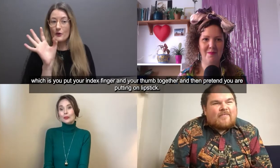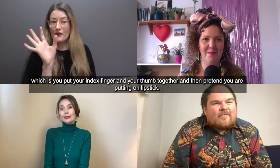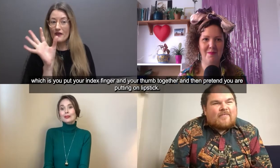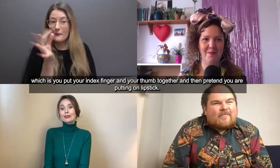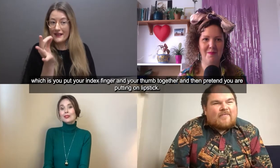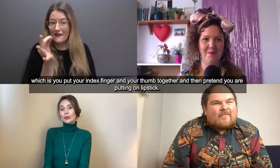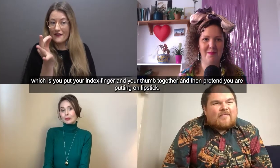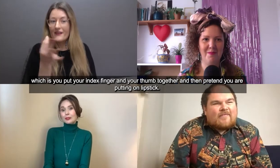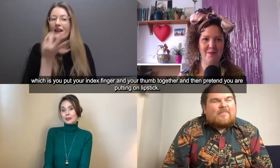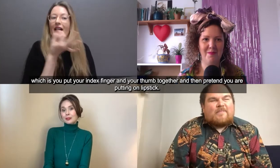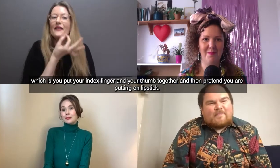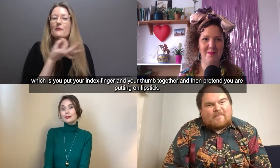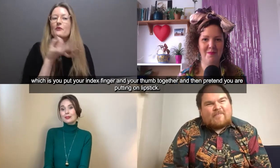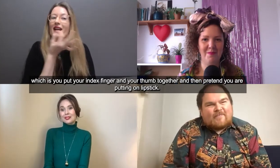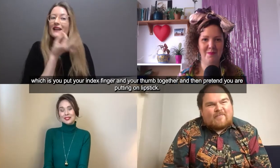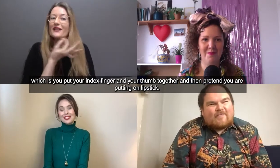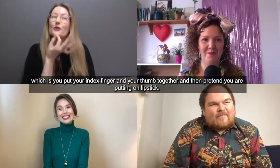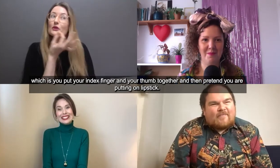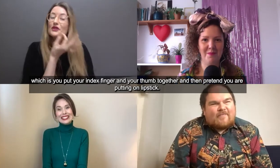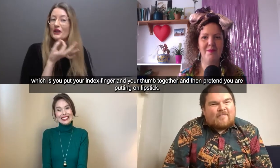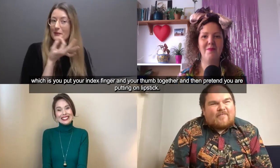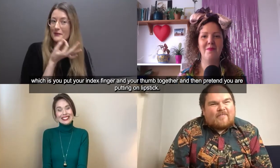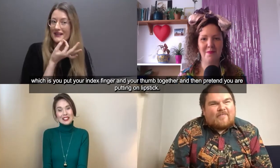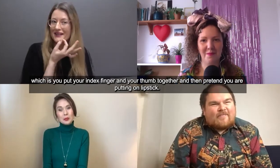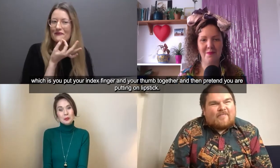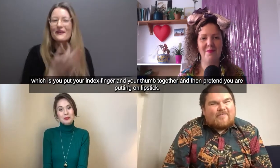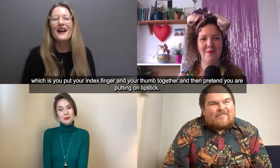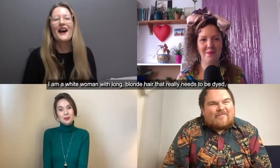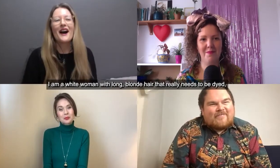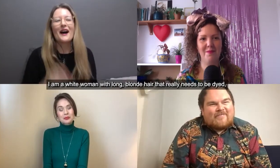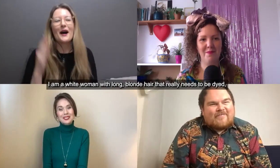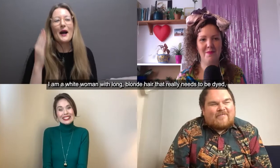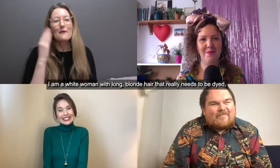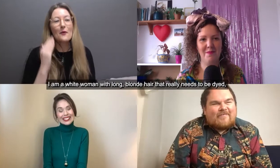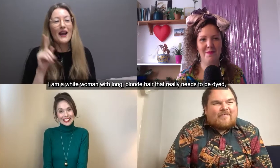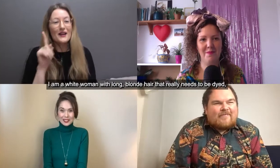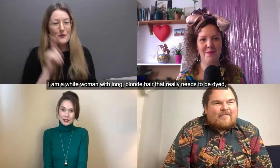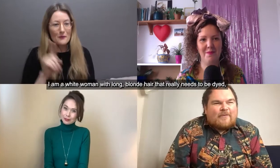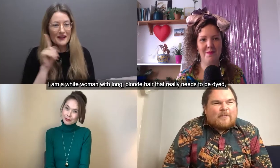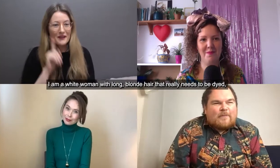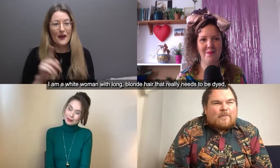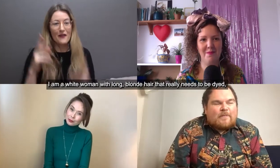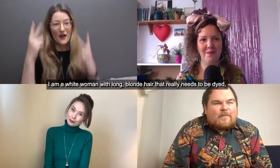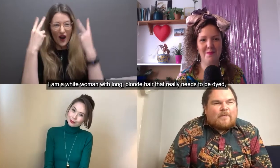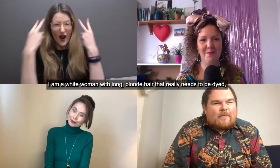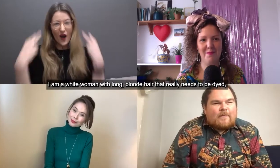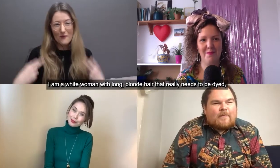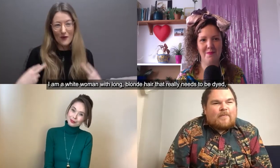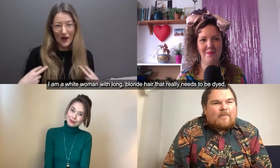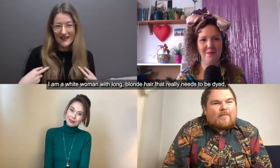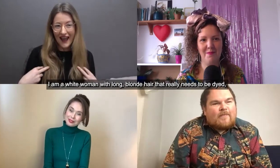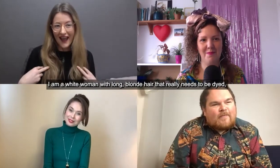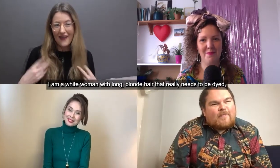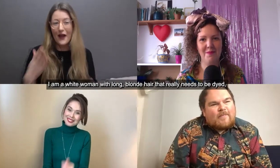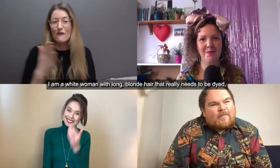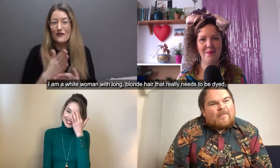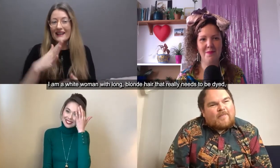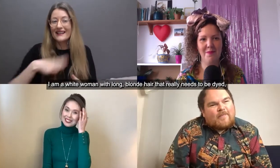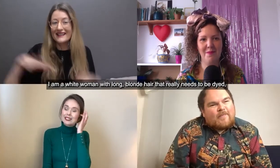thumb together and then pretend that you're putting on lipstick I am a white woman with long blonde hair that really needs to